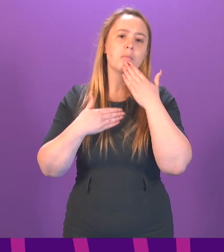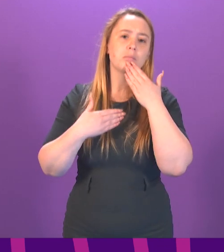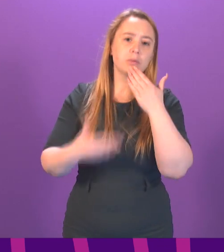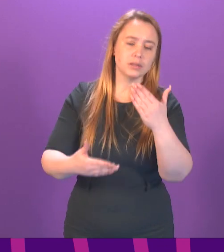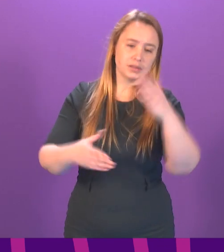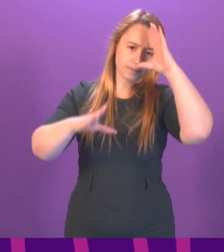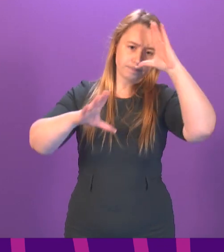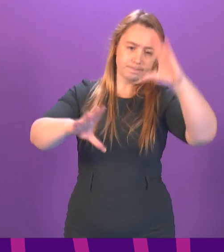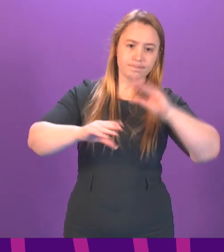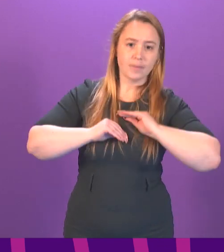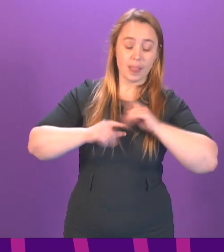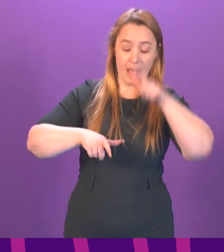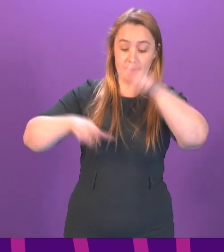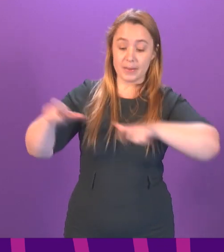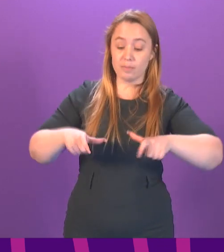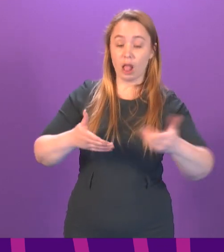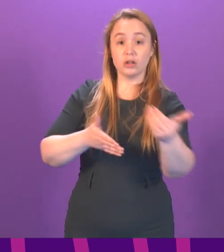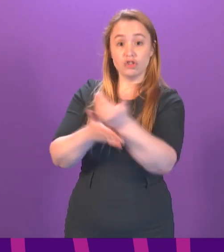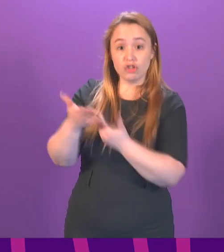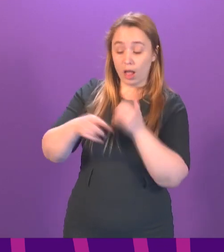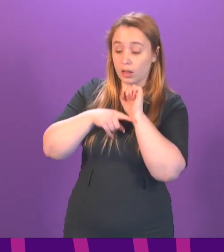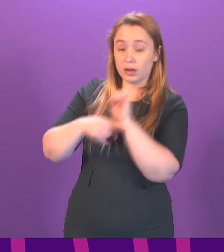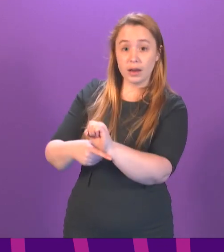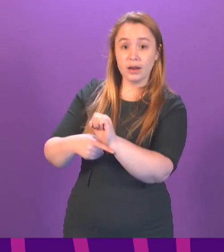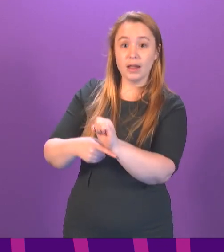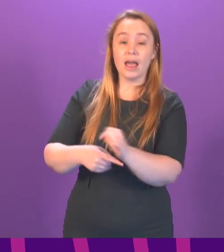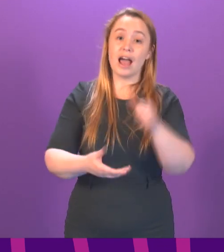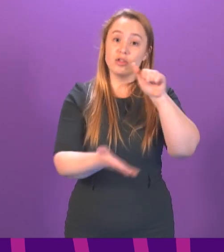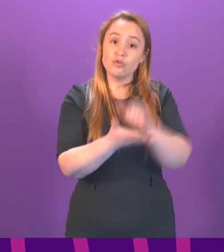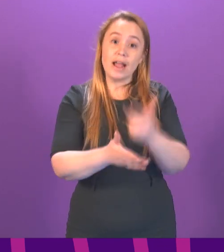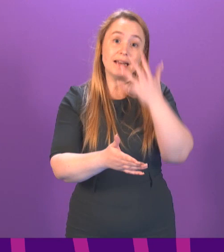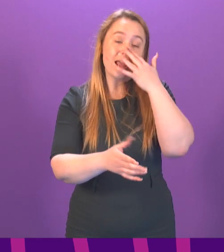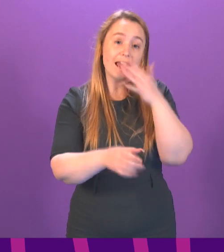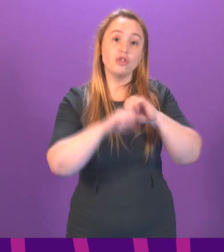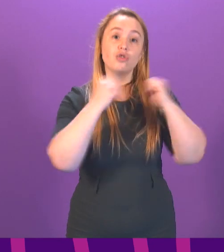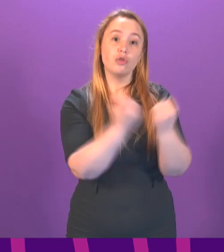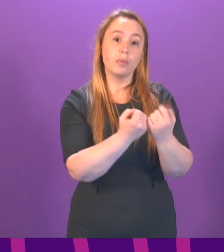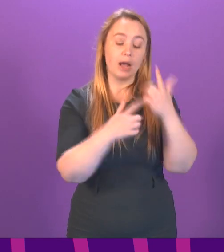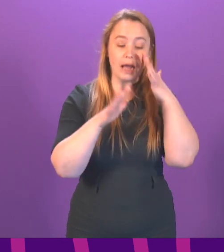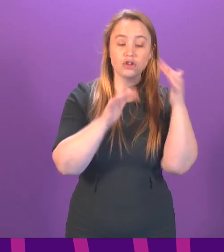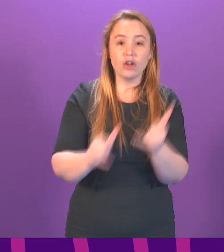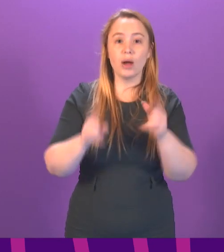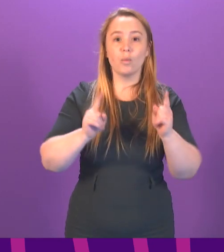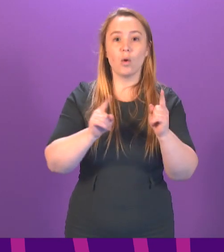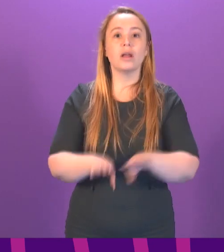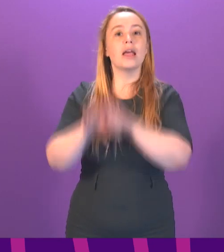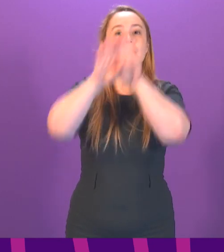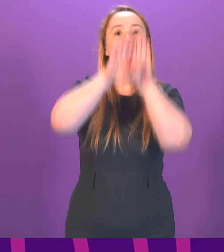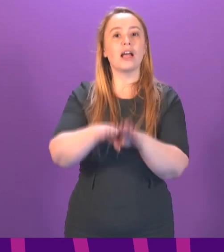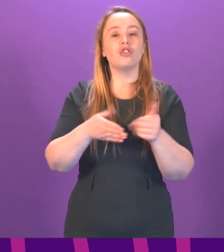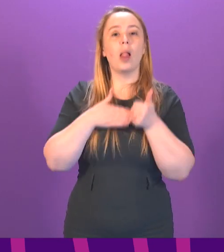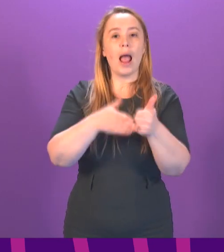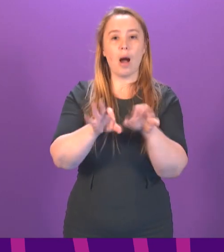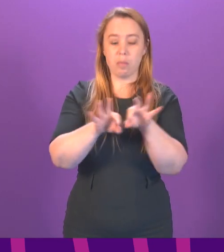that those in the shielding and relevant age groups can check the national helpline to confirm their appointment